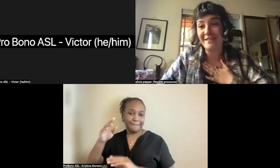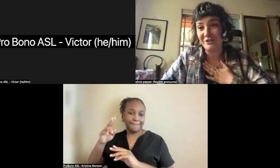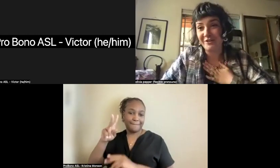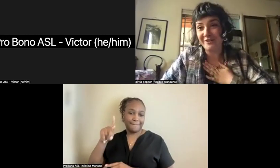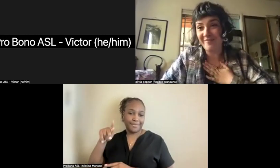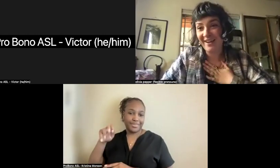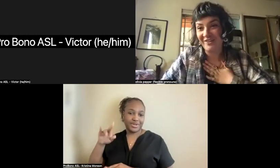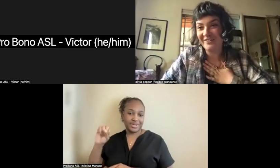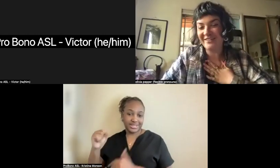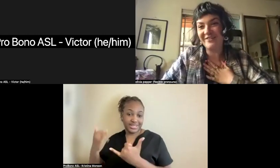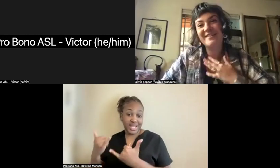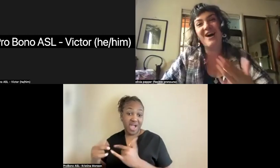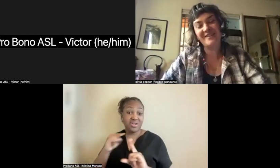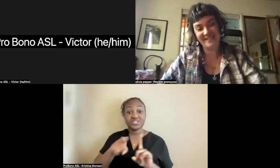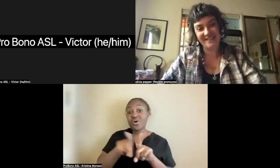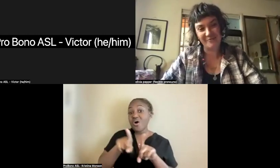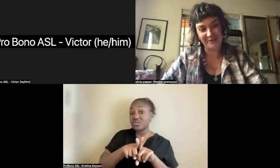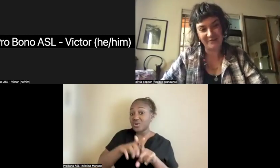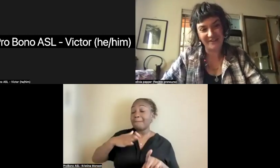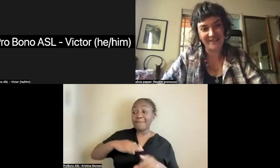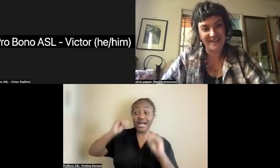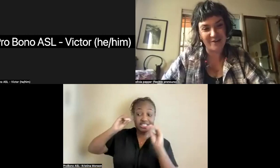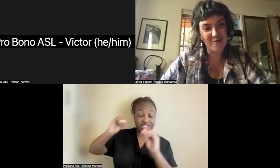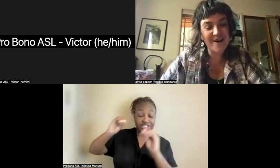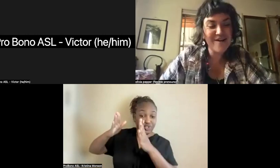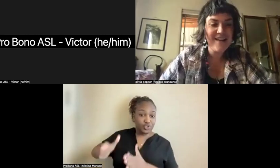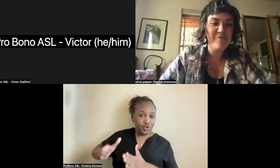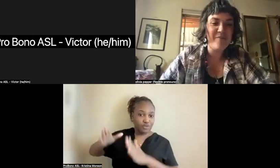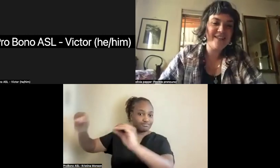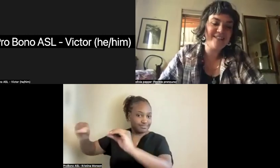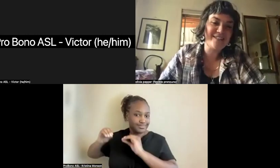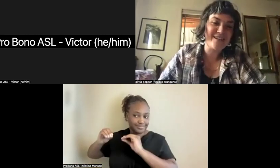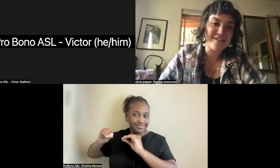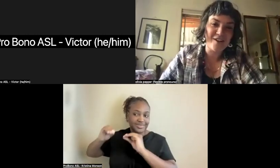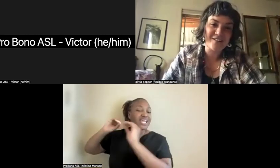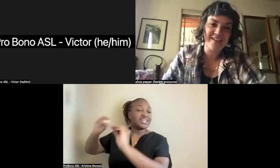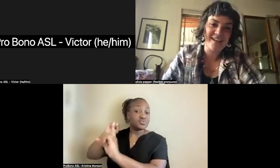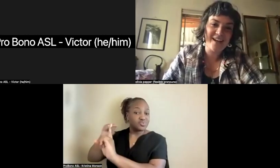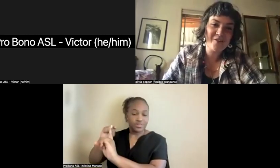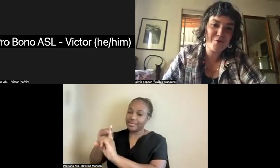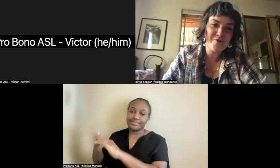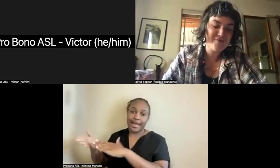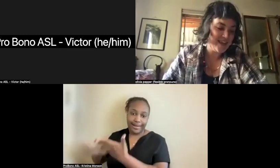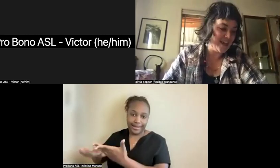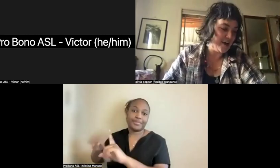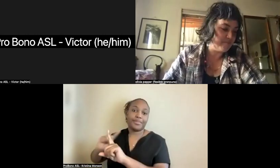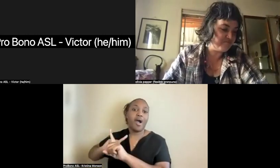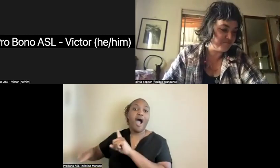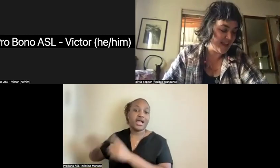my teacher, Michael, who is not in the world of the living anymore. But he did study alongside Alejandro.